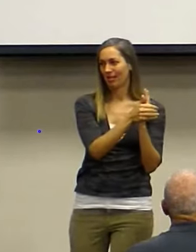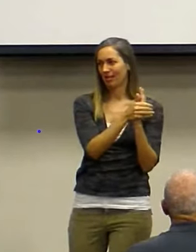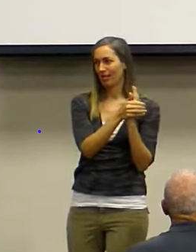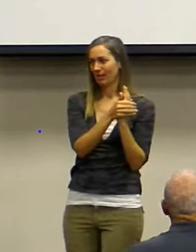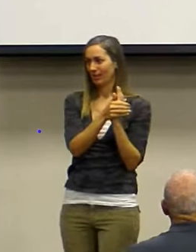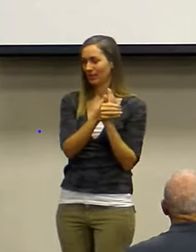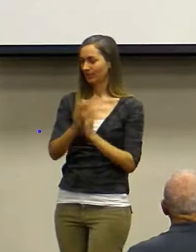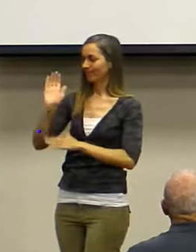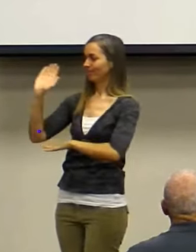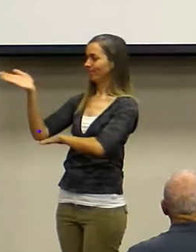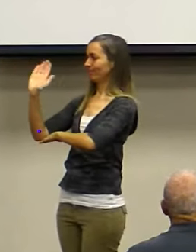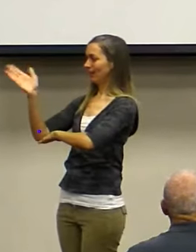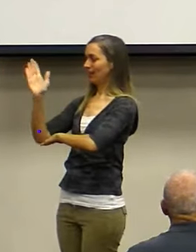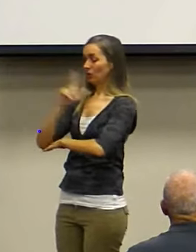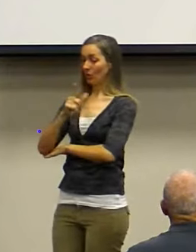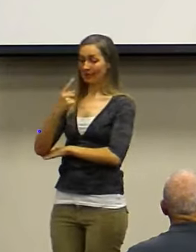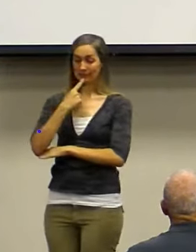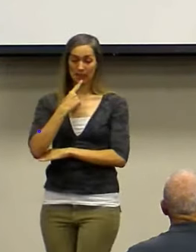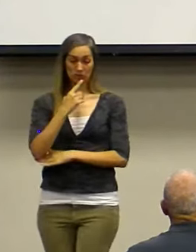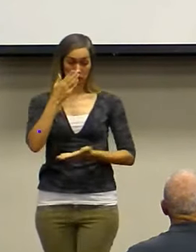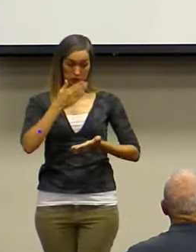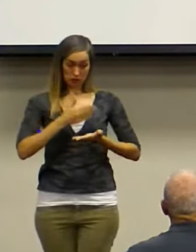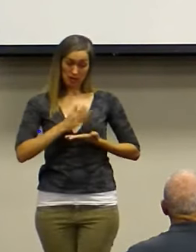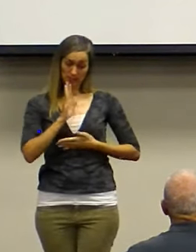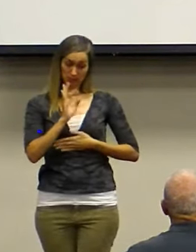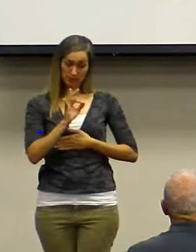go get her. She's your wife.